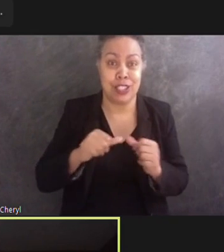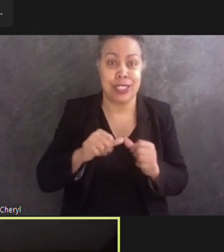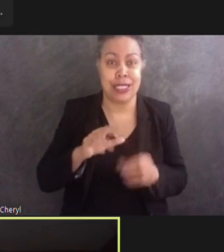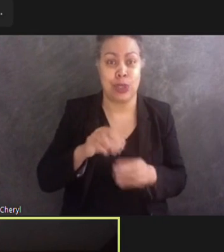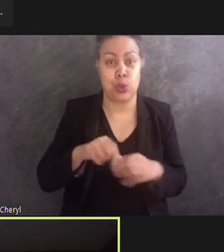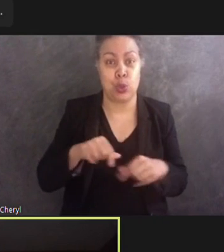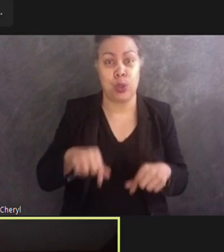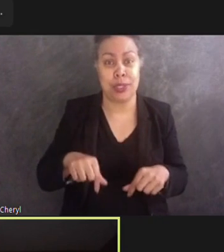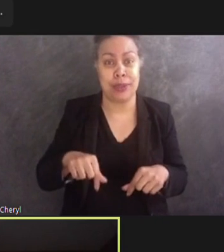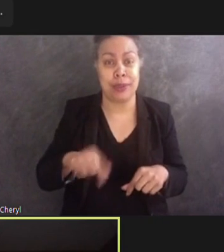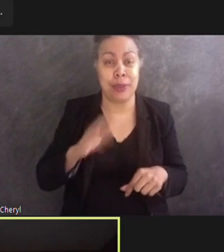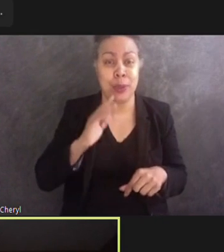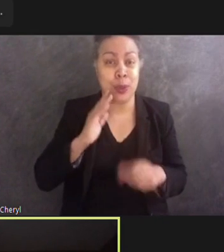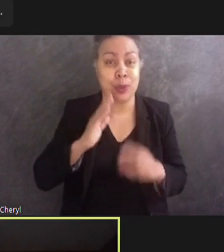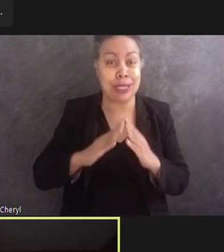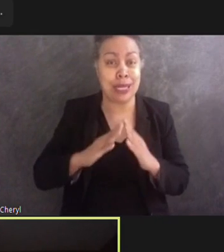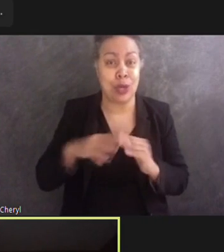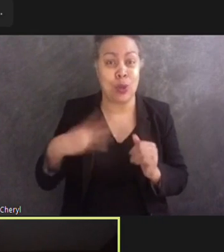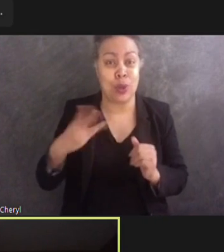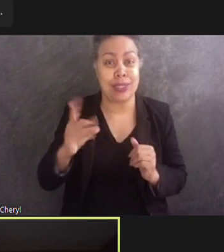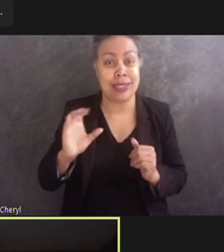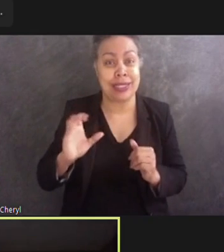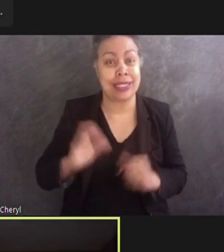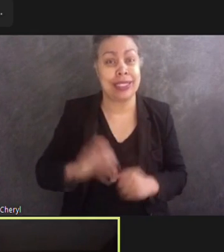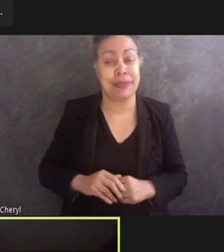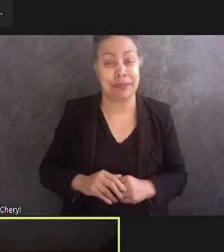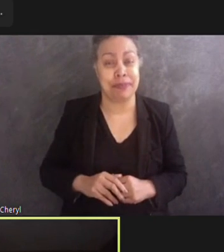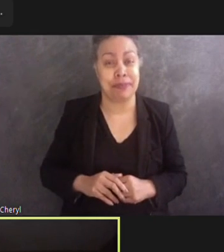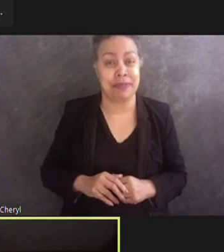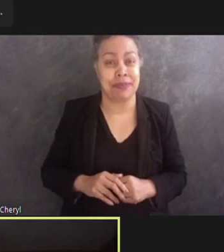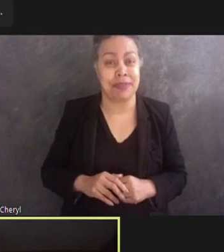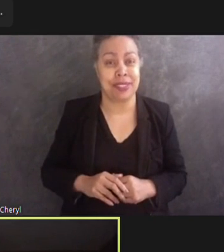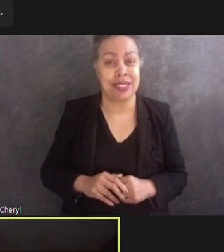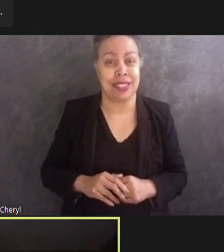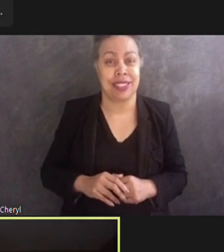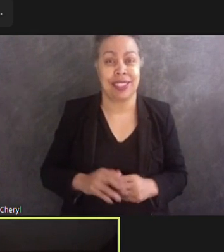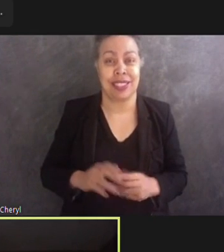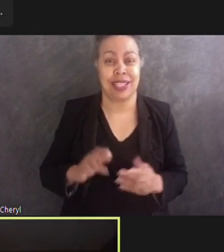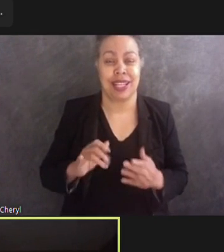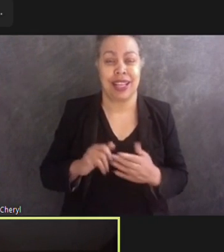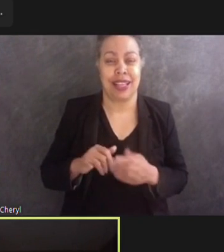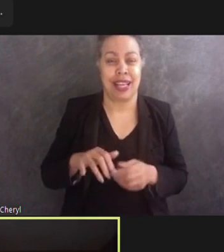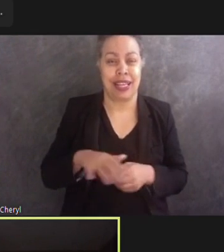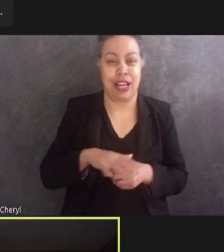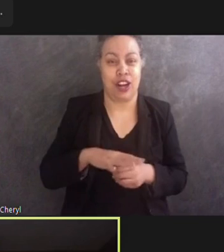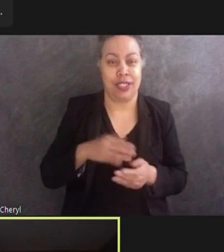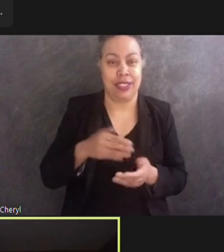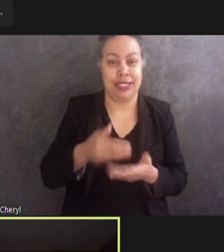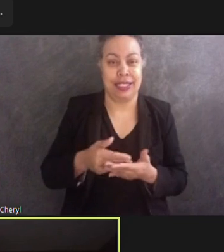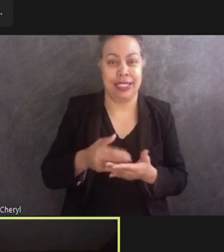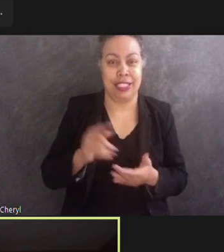our hometown of Washington. And the area around the tidal basin is sinking.